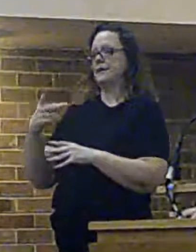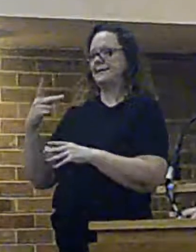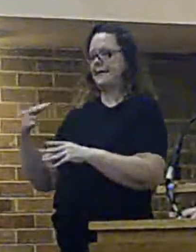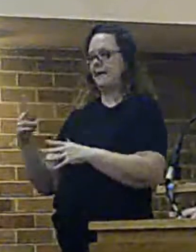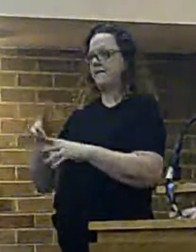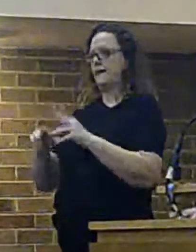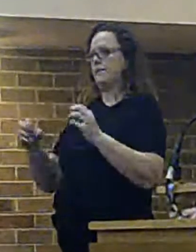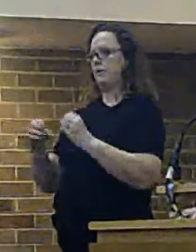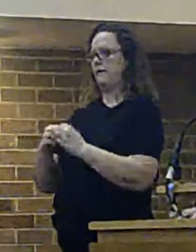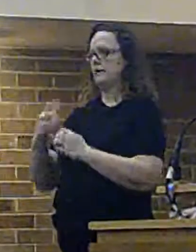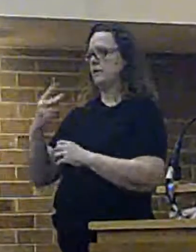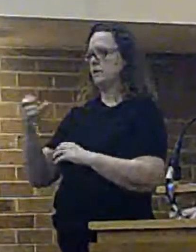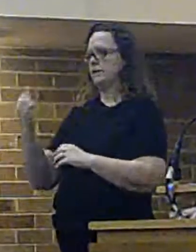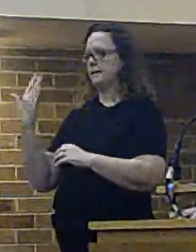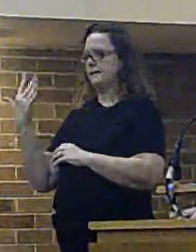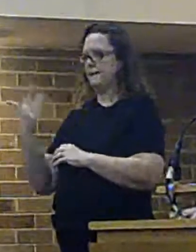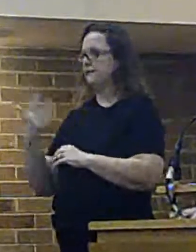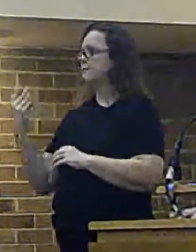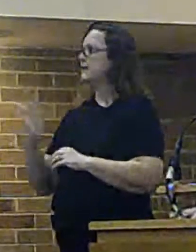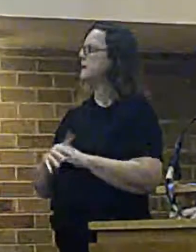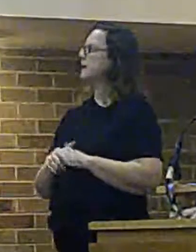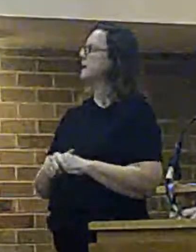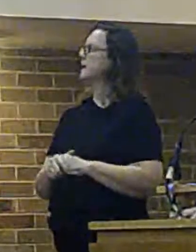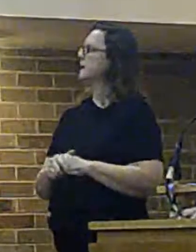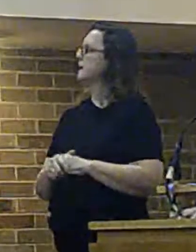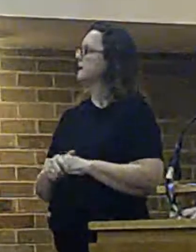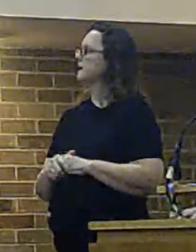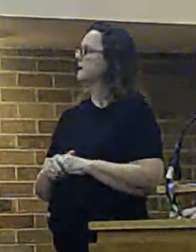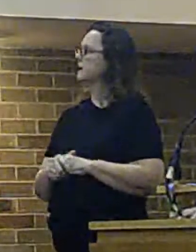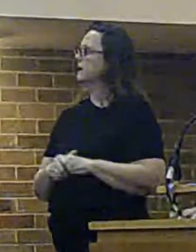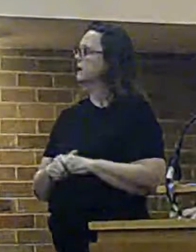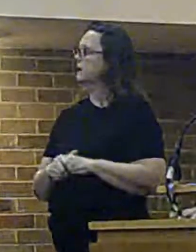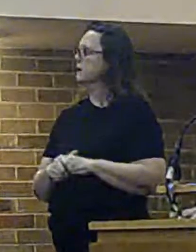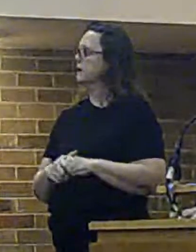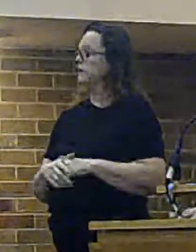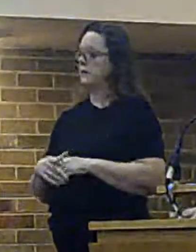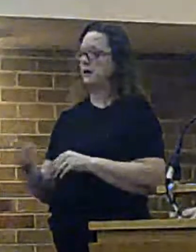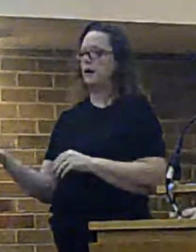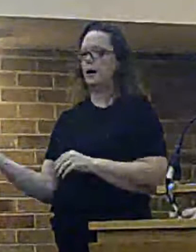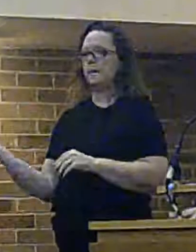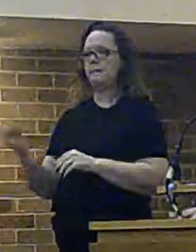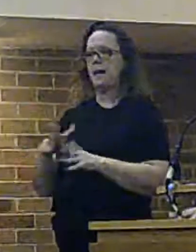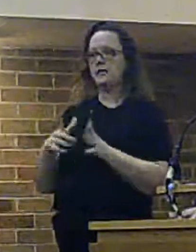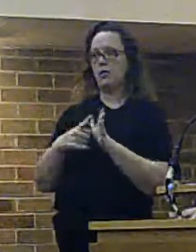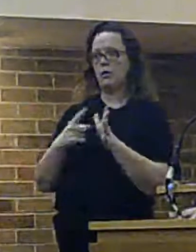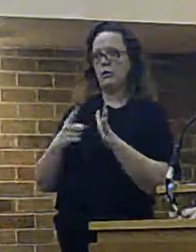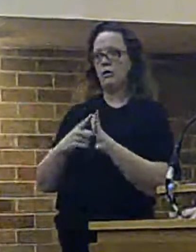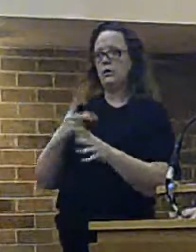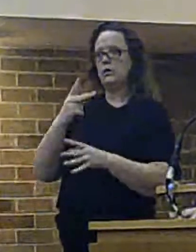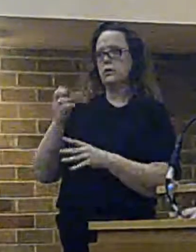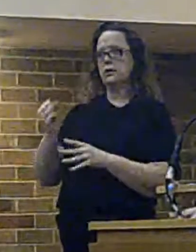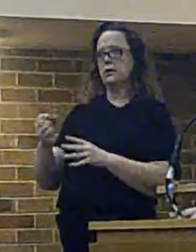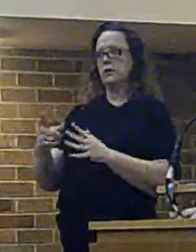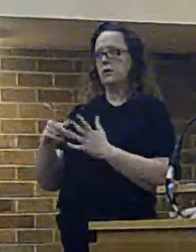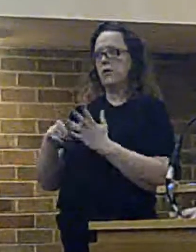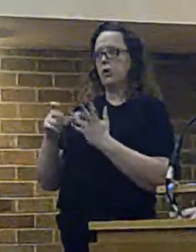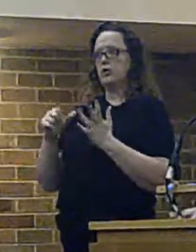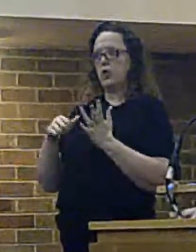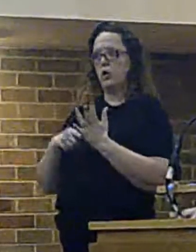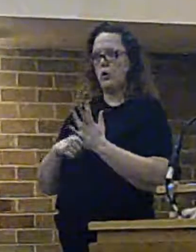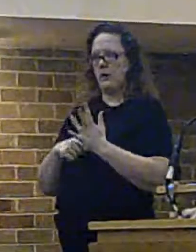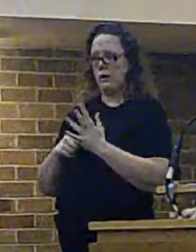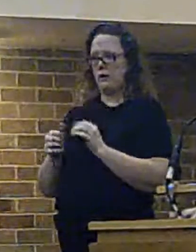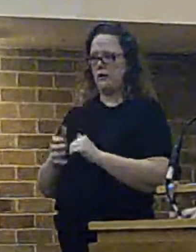And those of the consultations taking place, that was reported back to the authority on the 2nd of October. And my recommendation